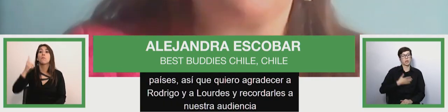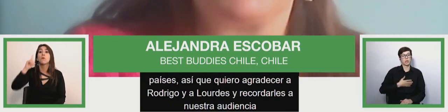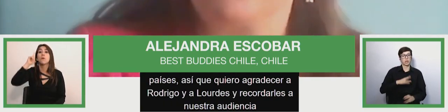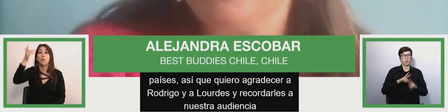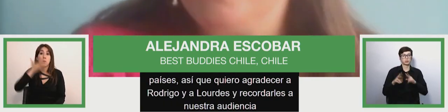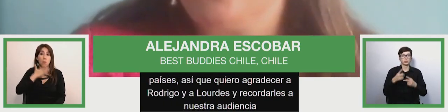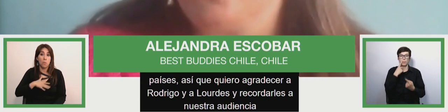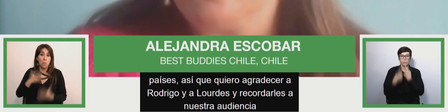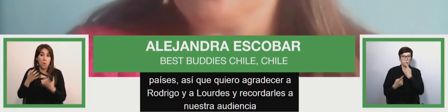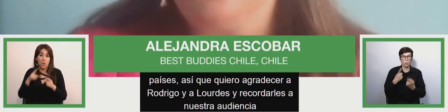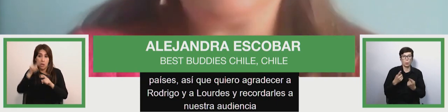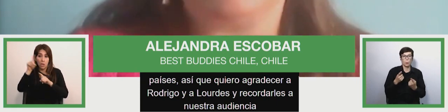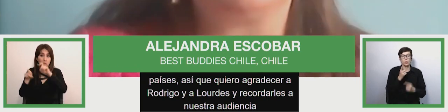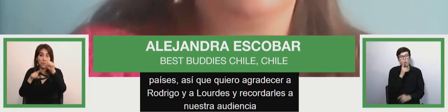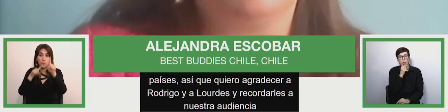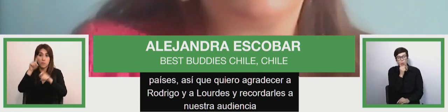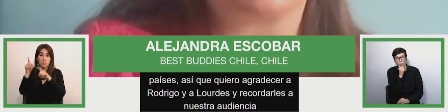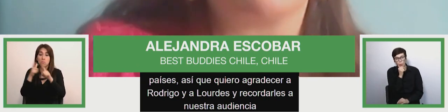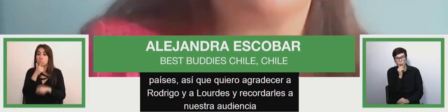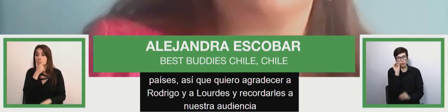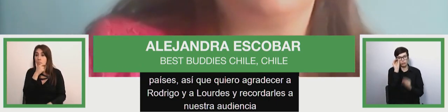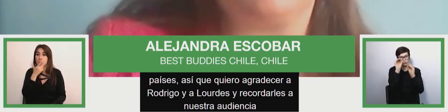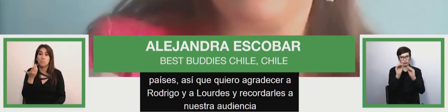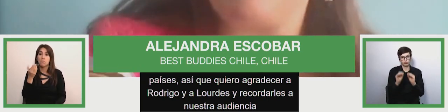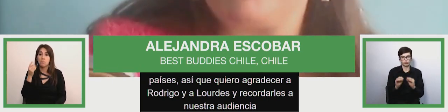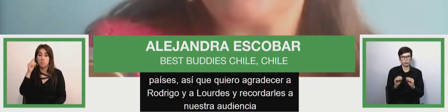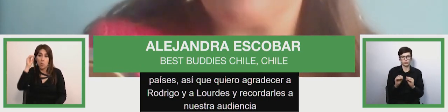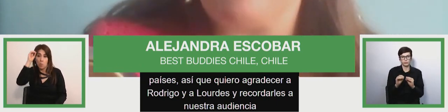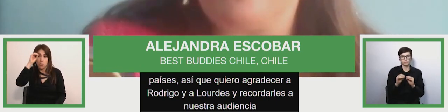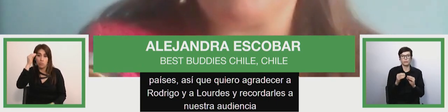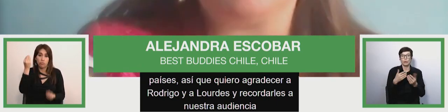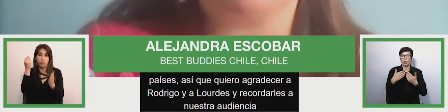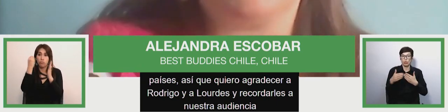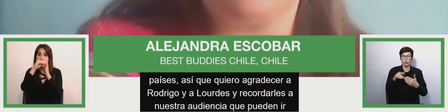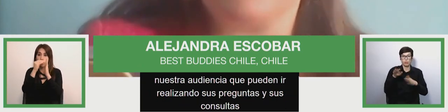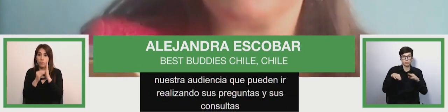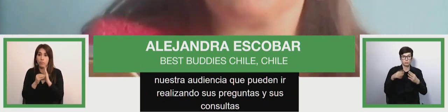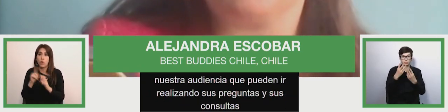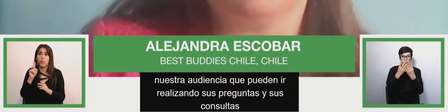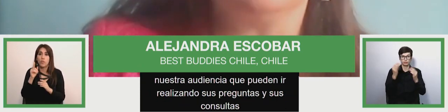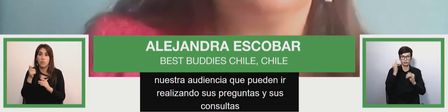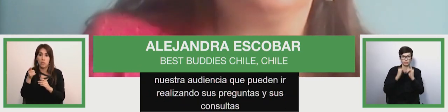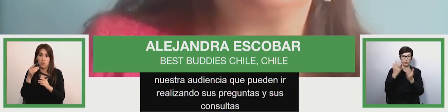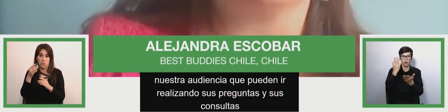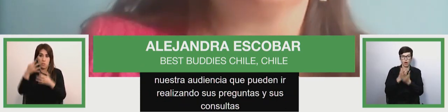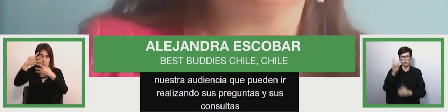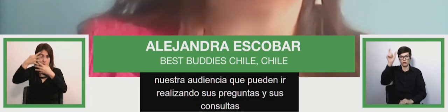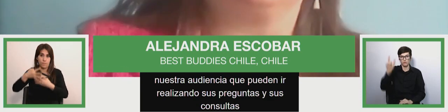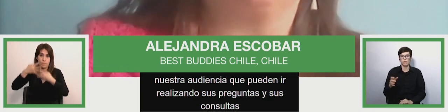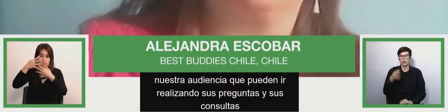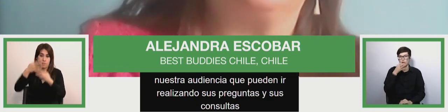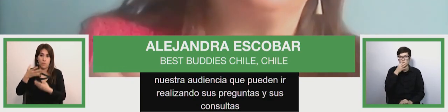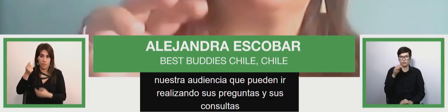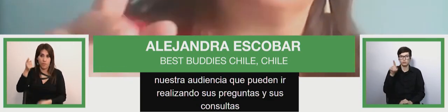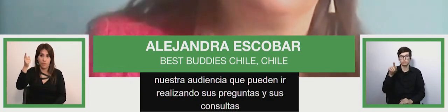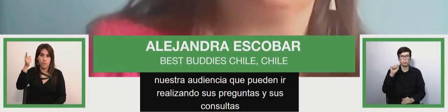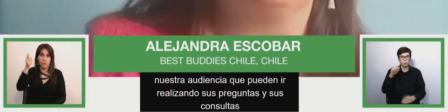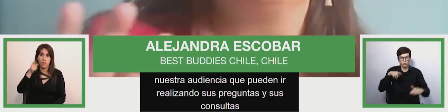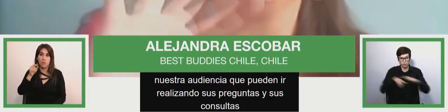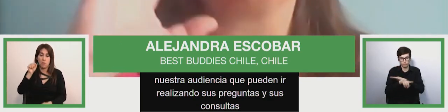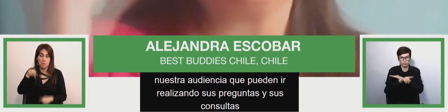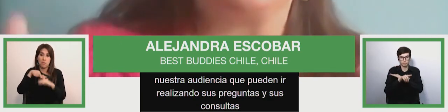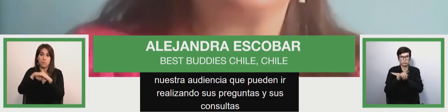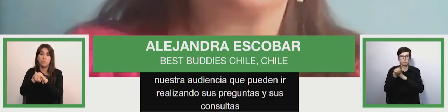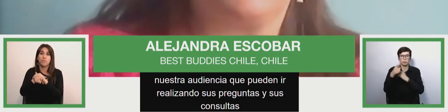thank rodrigo and lourdes and to remind all our audience that you can